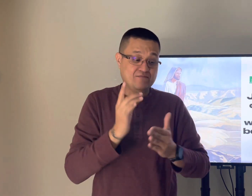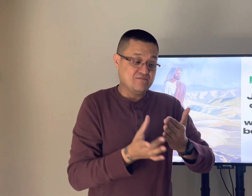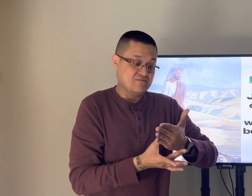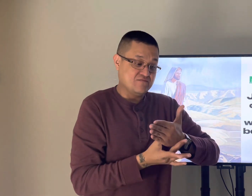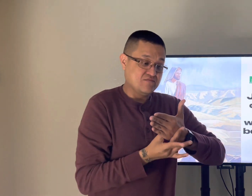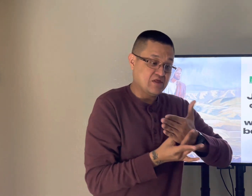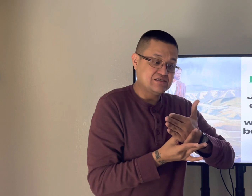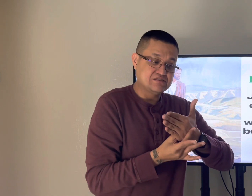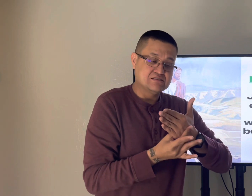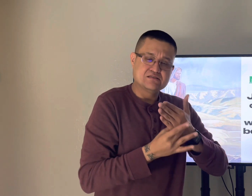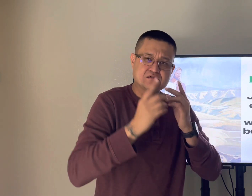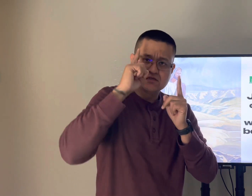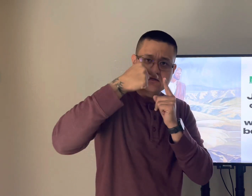he was humbled to that plan